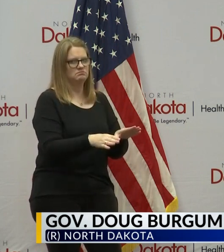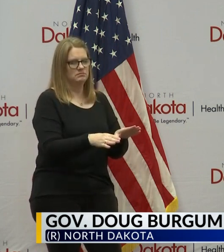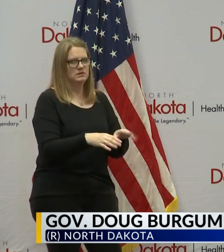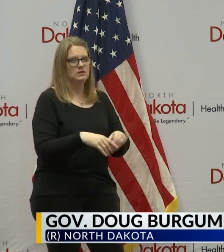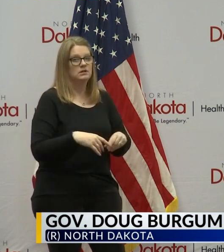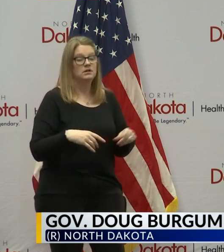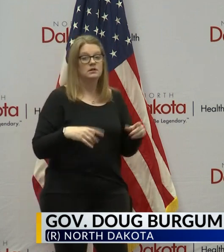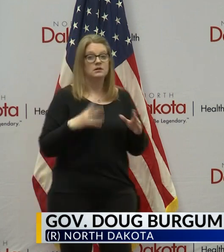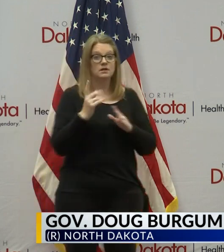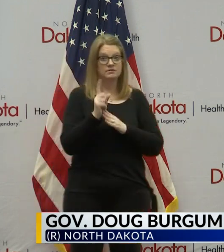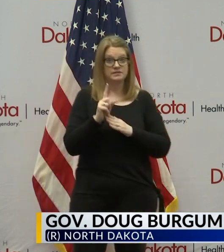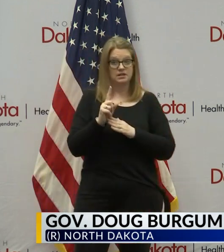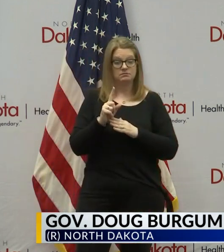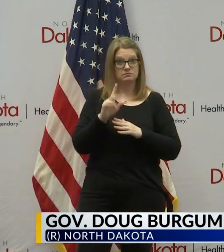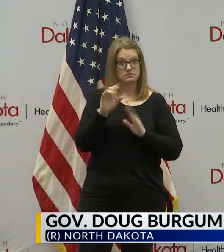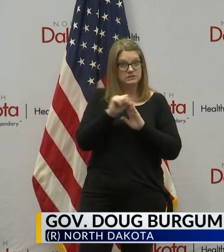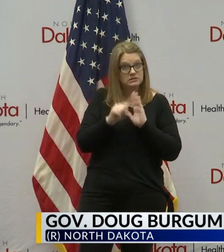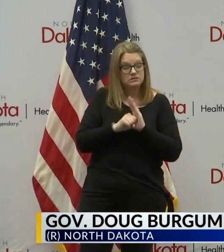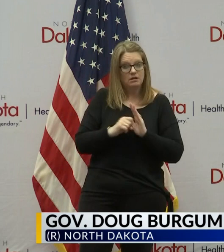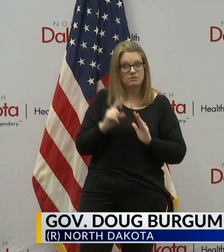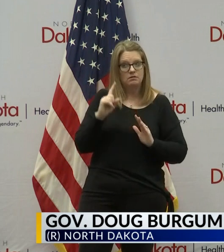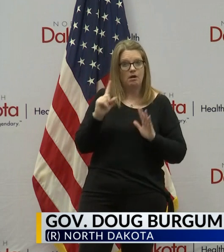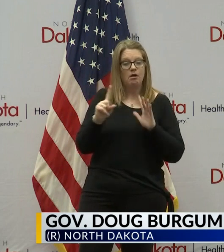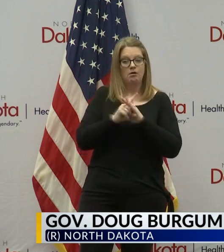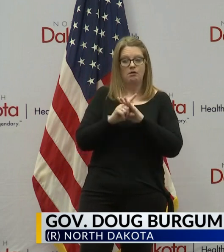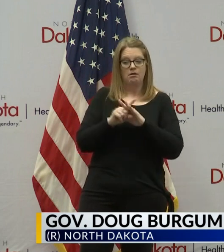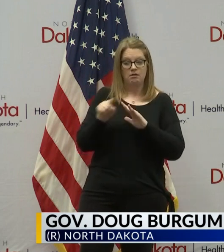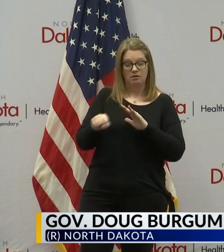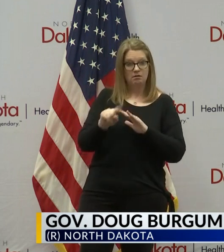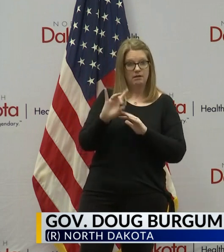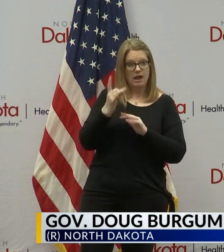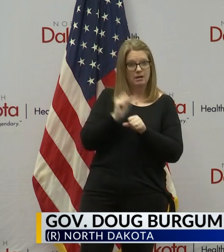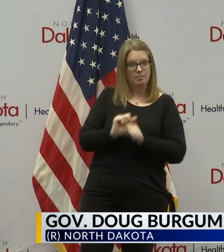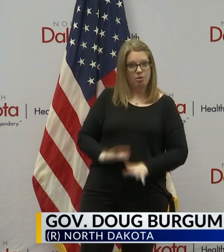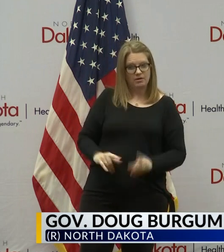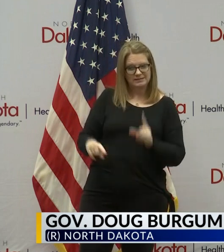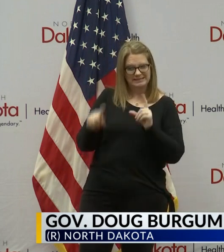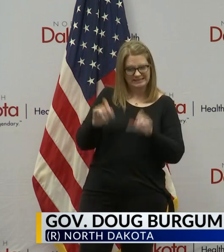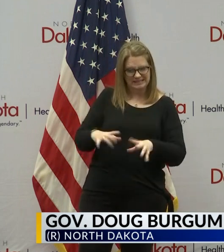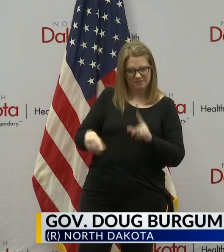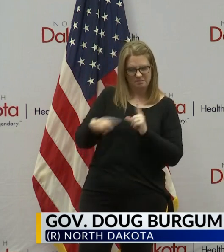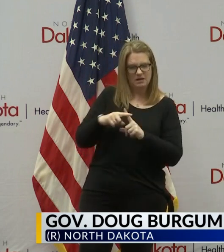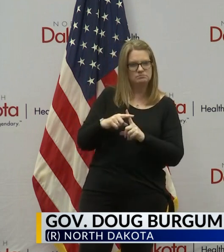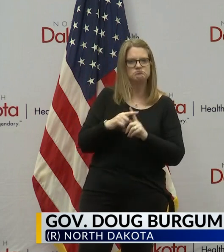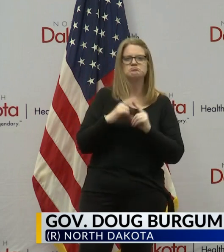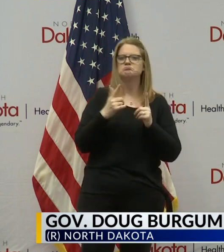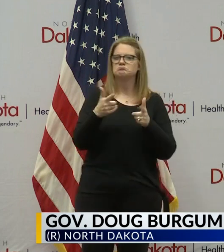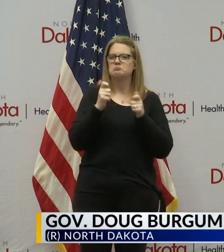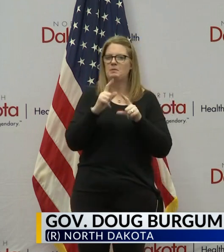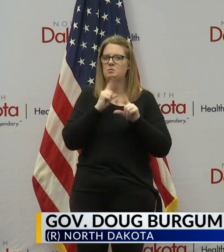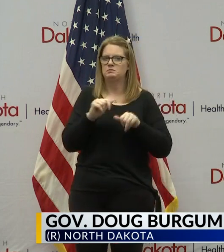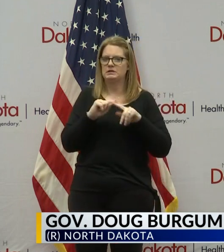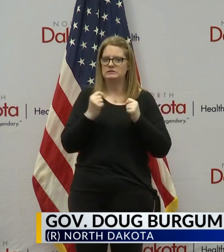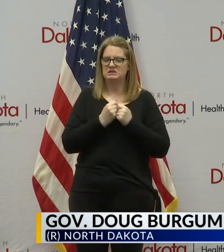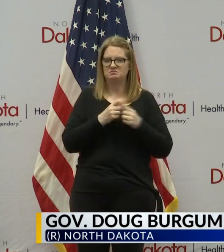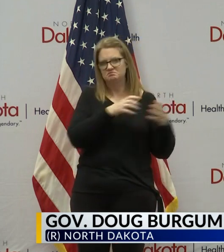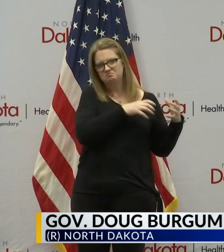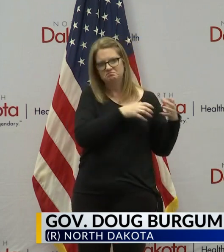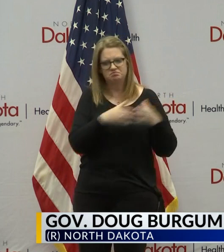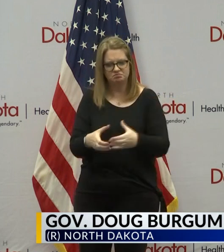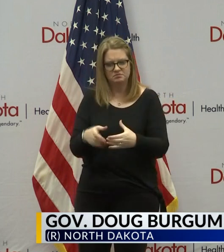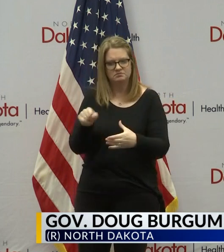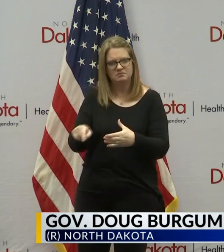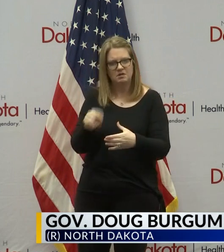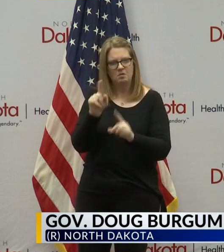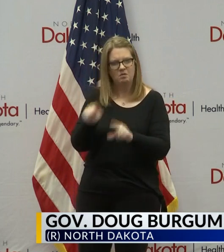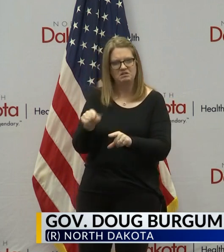about the eight employees who tested positive which we talked about here at the conference we quickly dispatched a rapid response team to